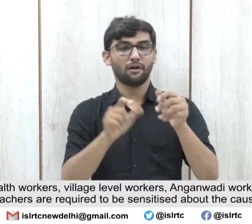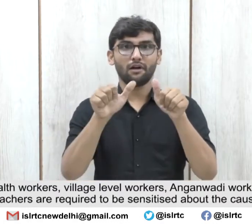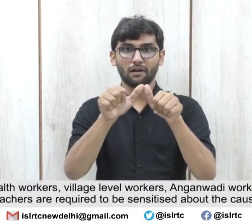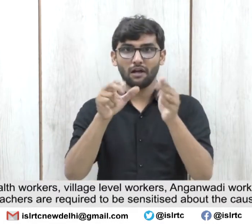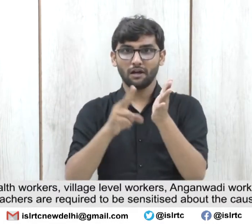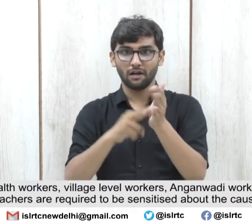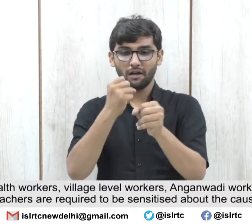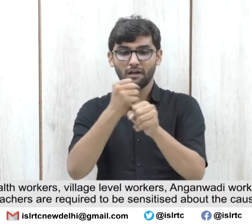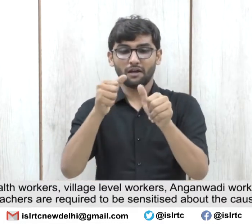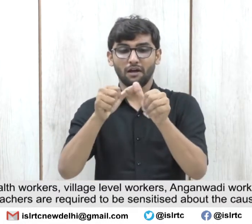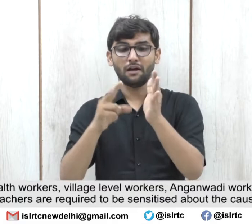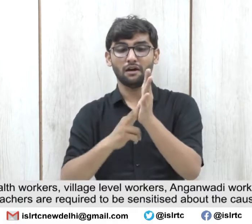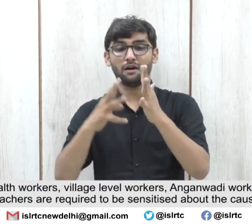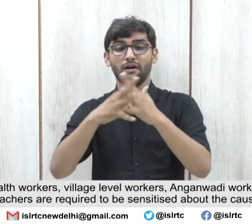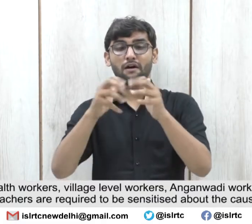Anganwadi workers,